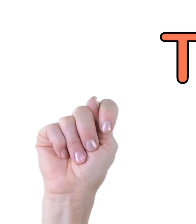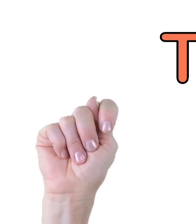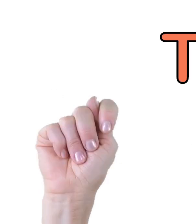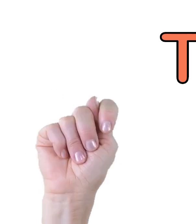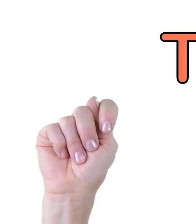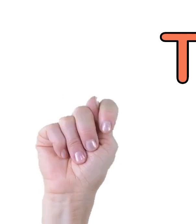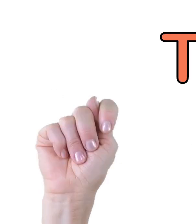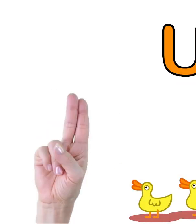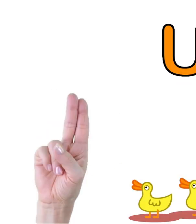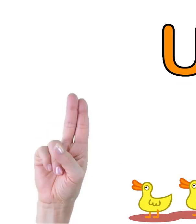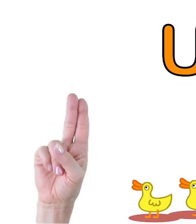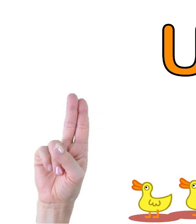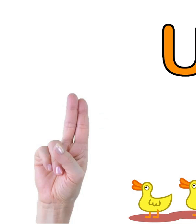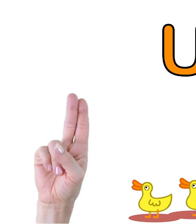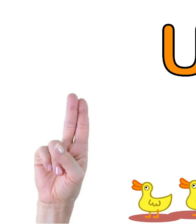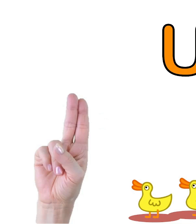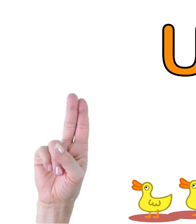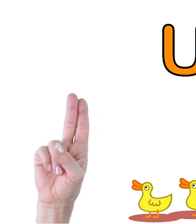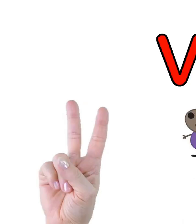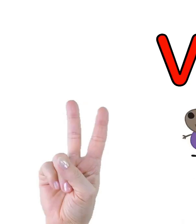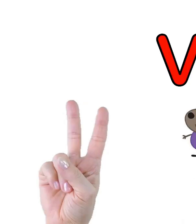U, V